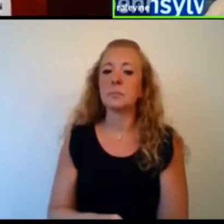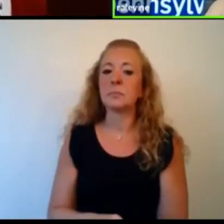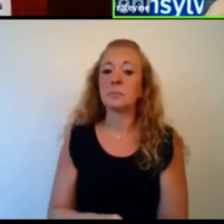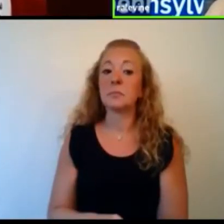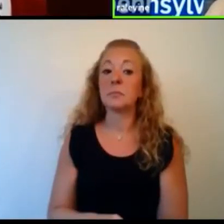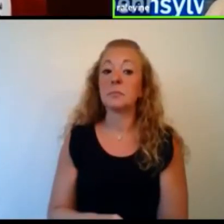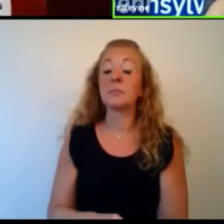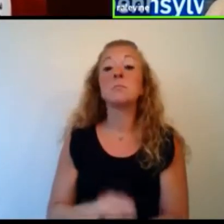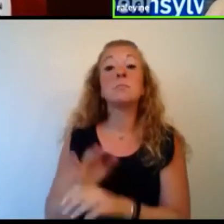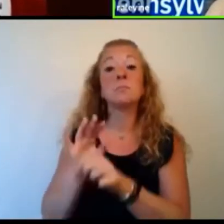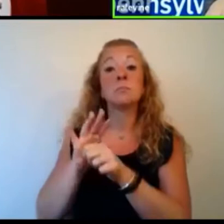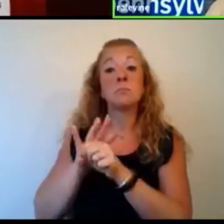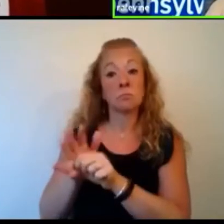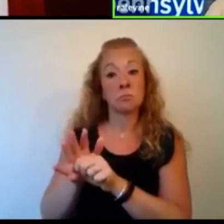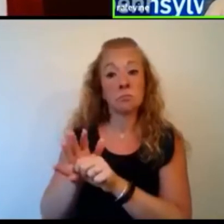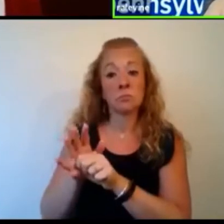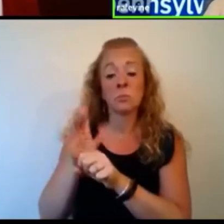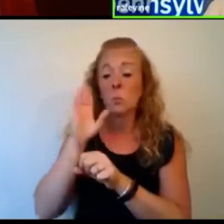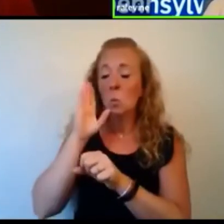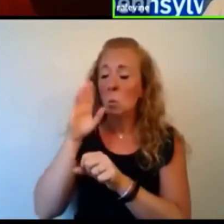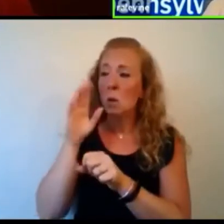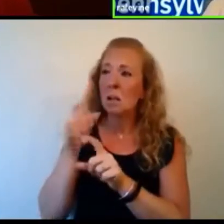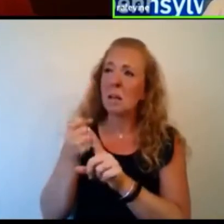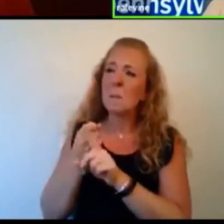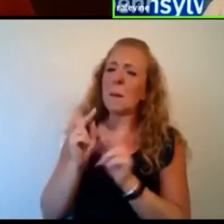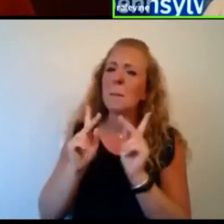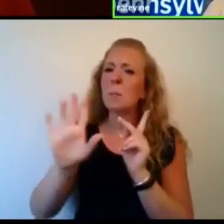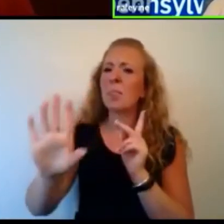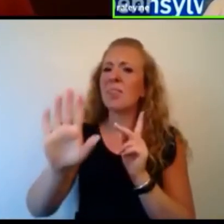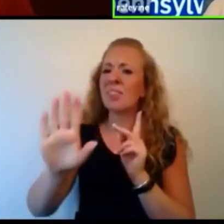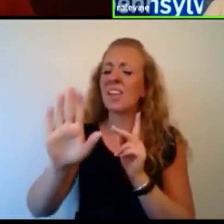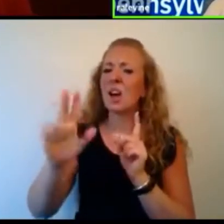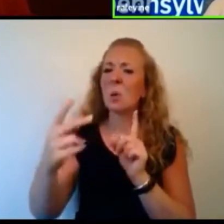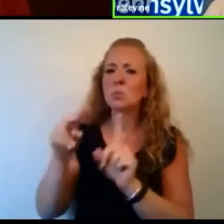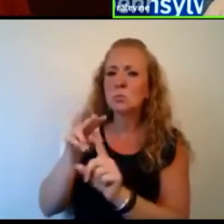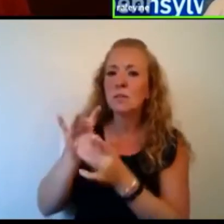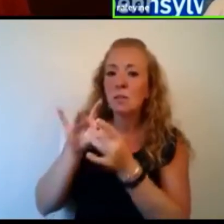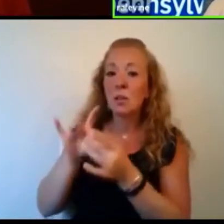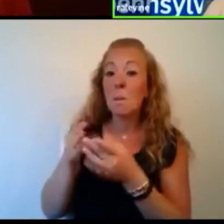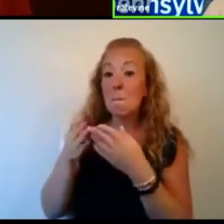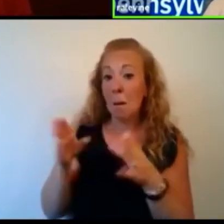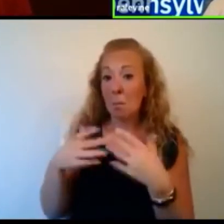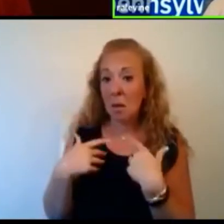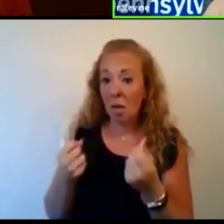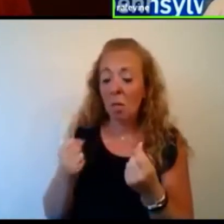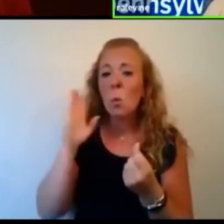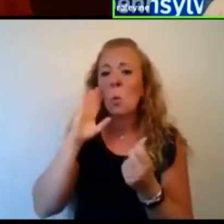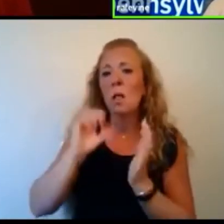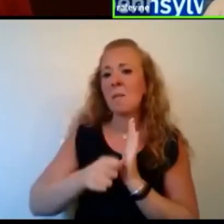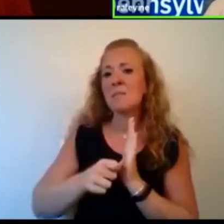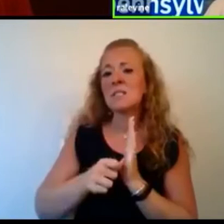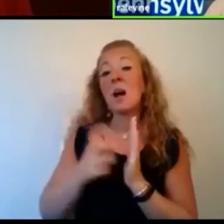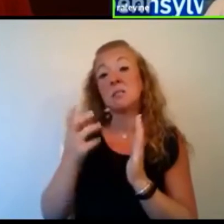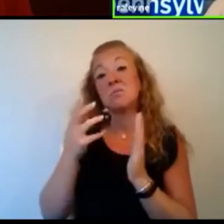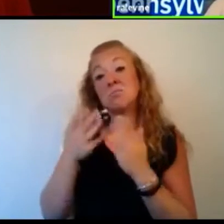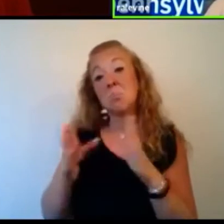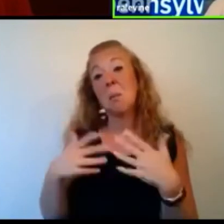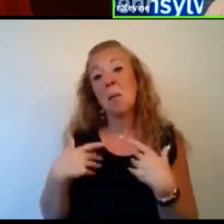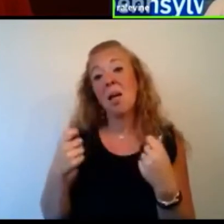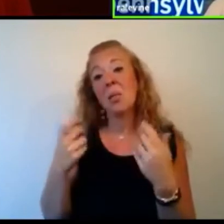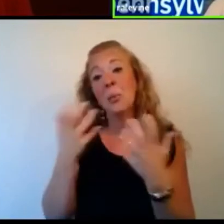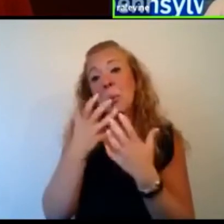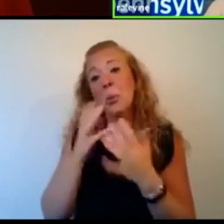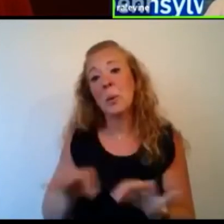people's perspectives about public health, hopefully for the better. And it will highlight the importance of public health. Public health has been